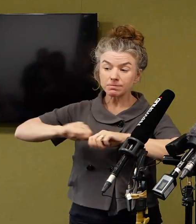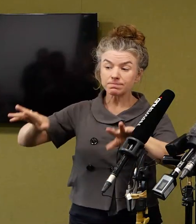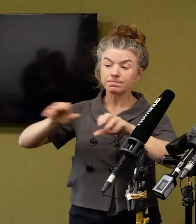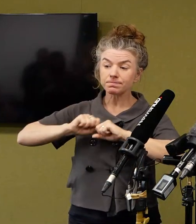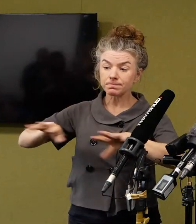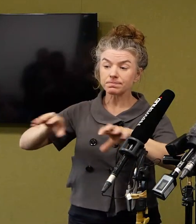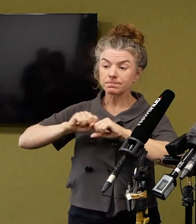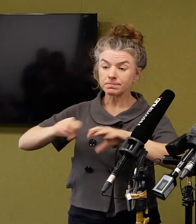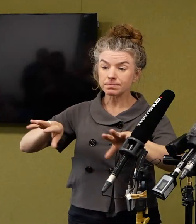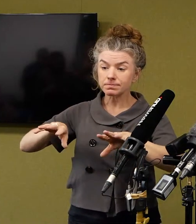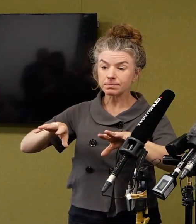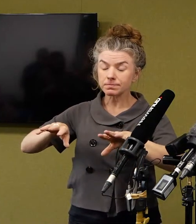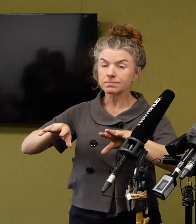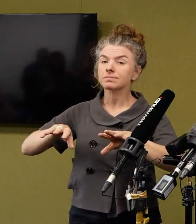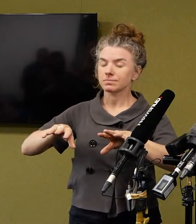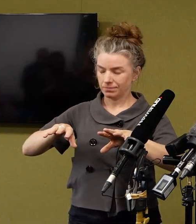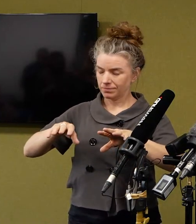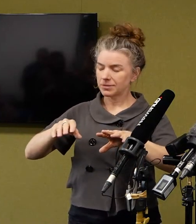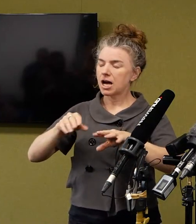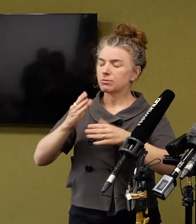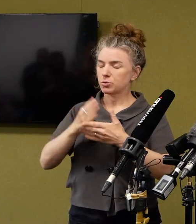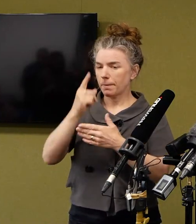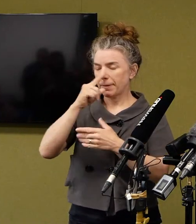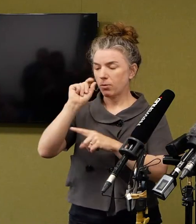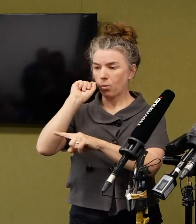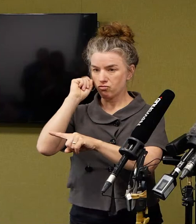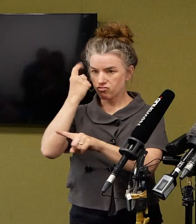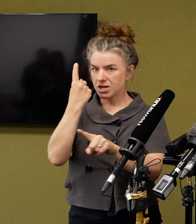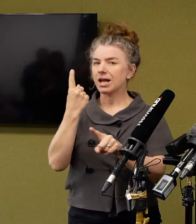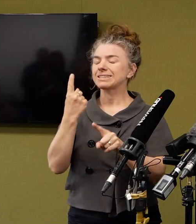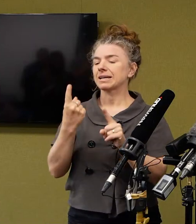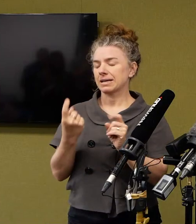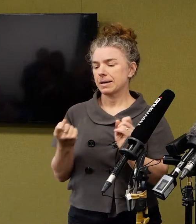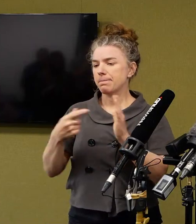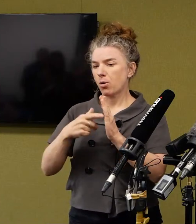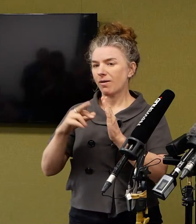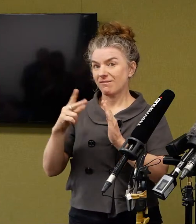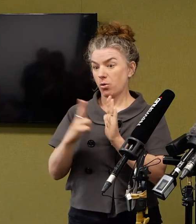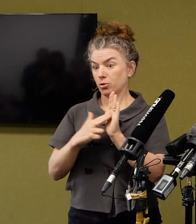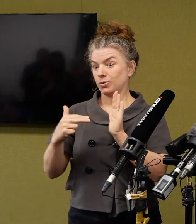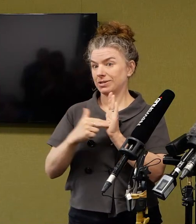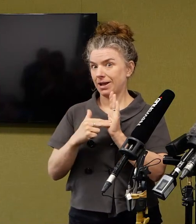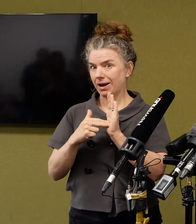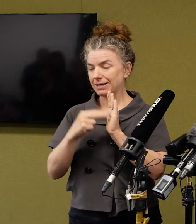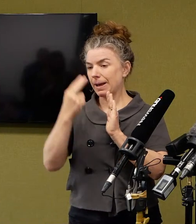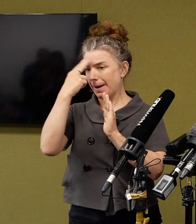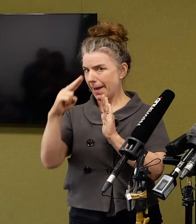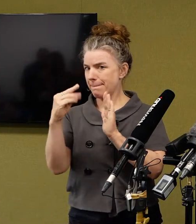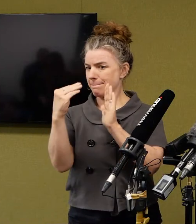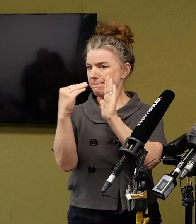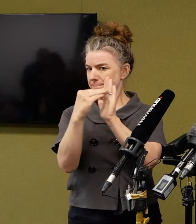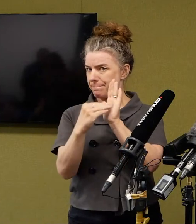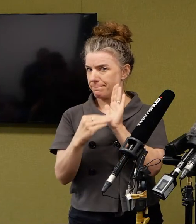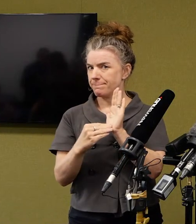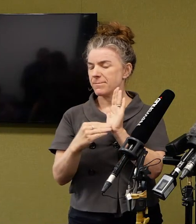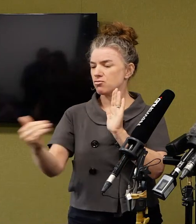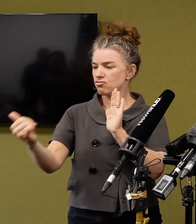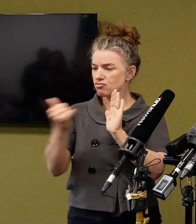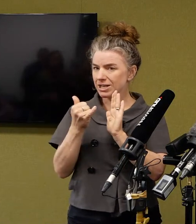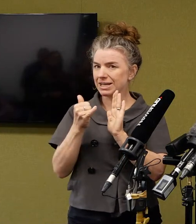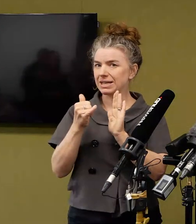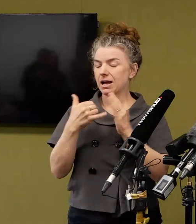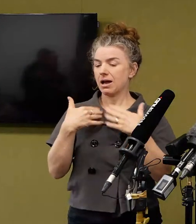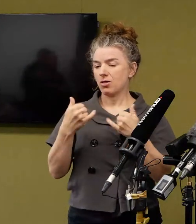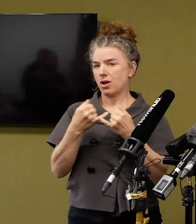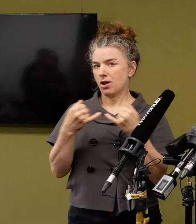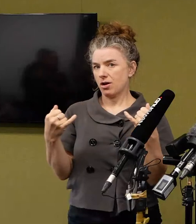and their families and the value of that, as well as the importance for our overall public health efforts, that more people will register. And we are seeing that that